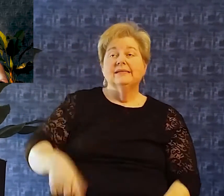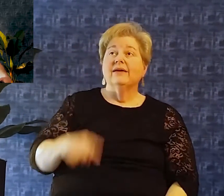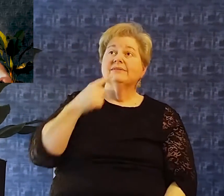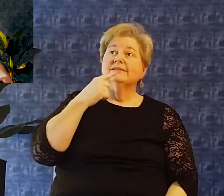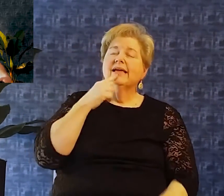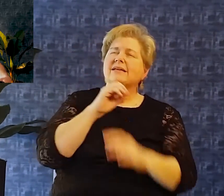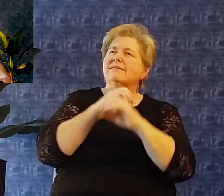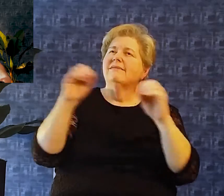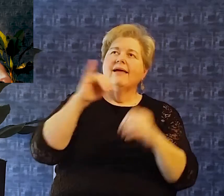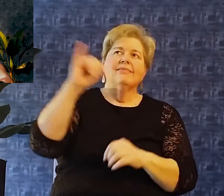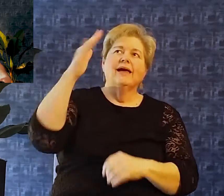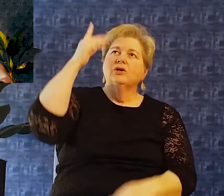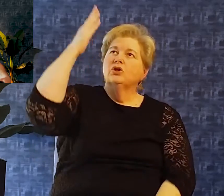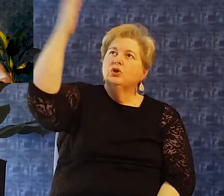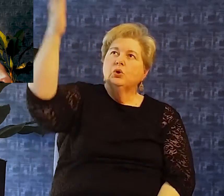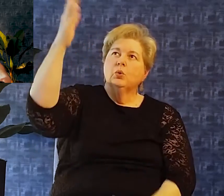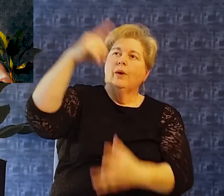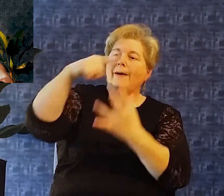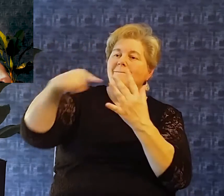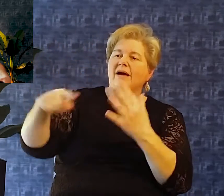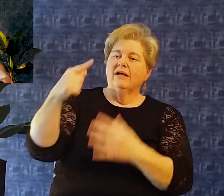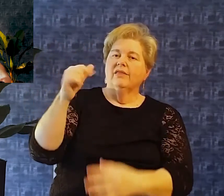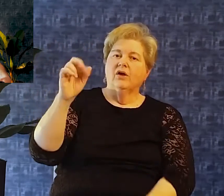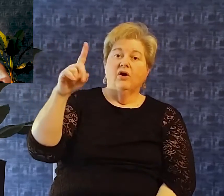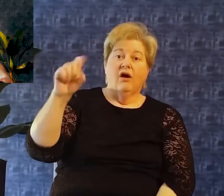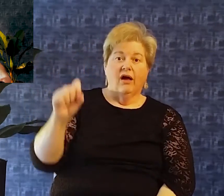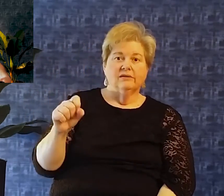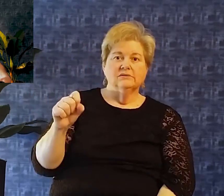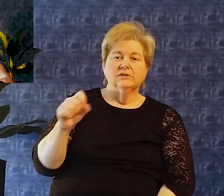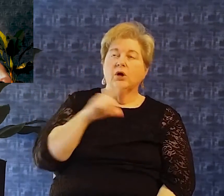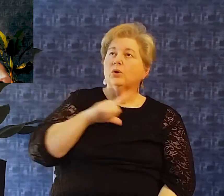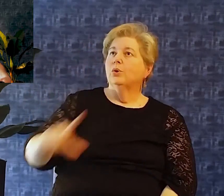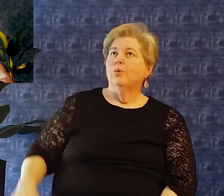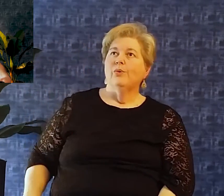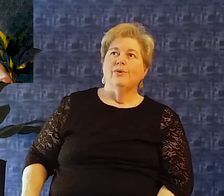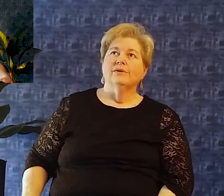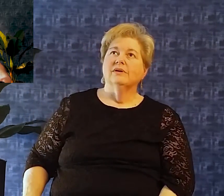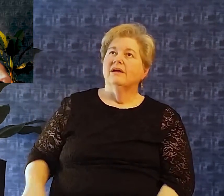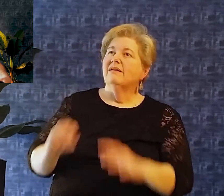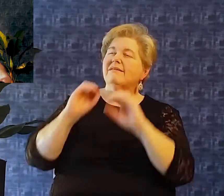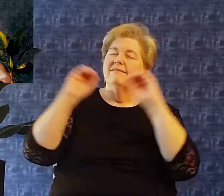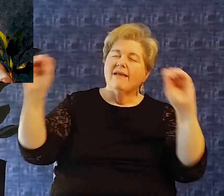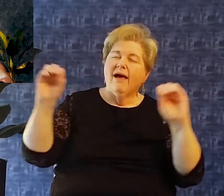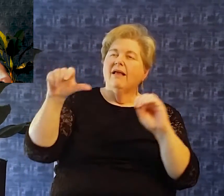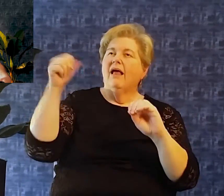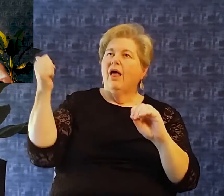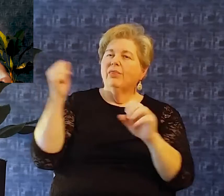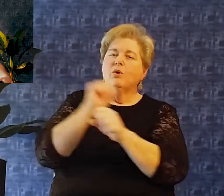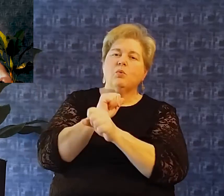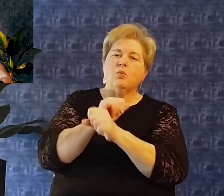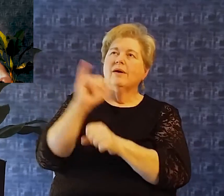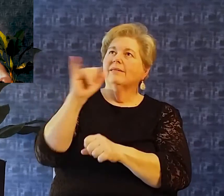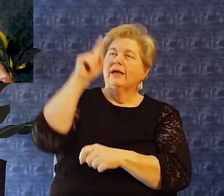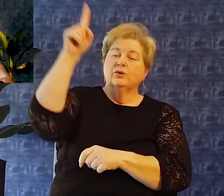verse 8 david says there is none like you among the gods Oh lord nor are there any works like yours